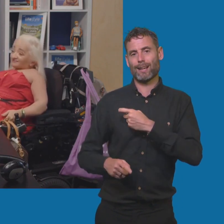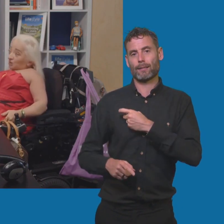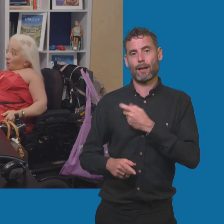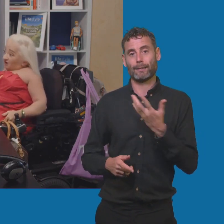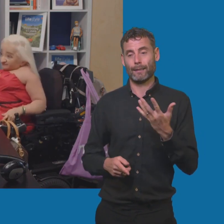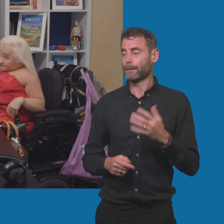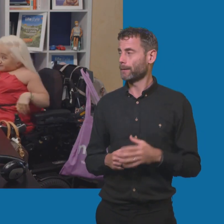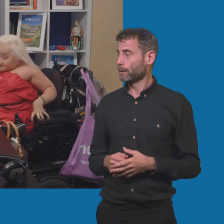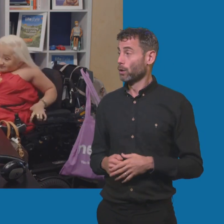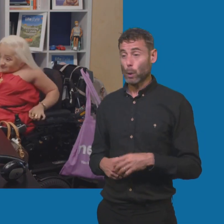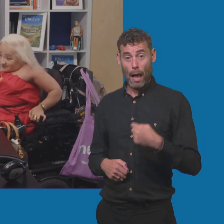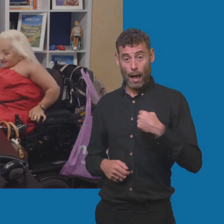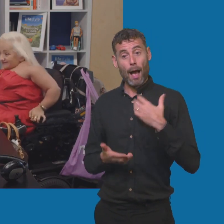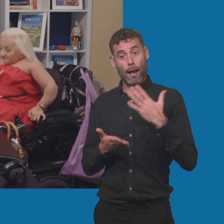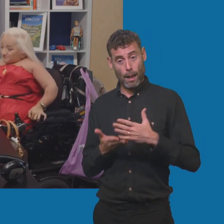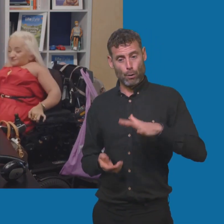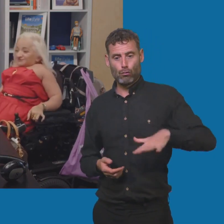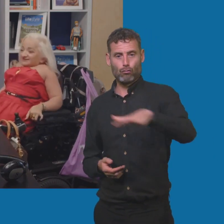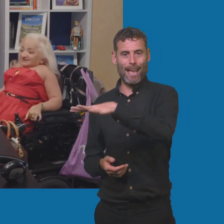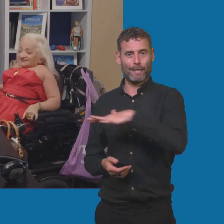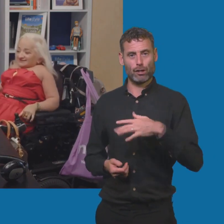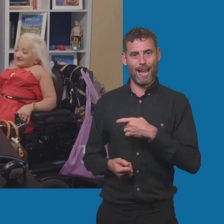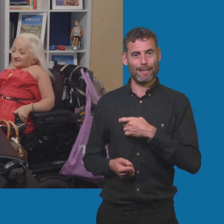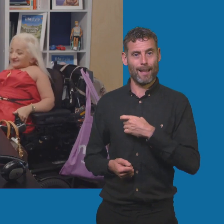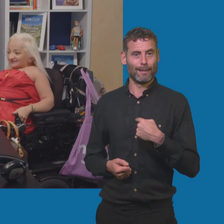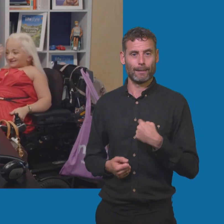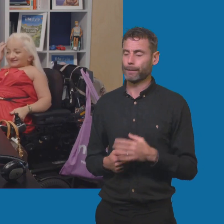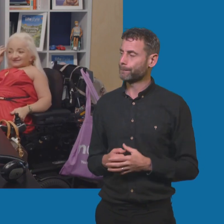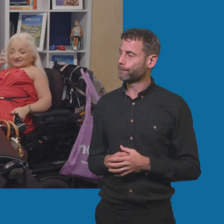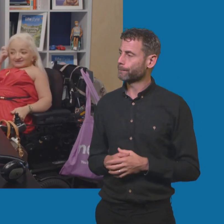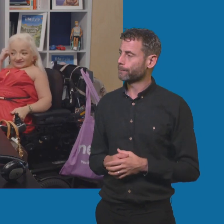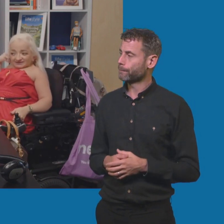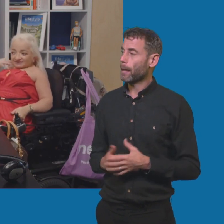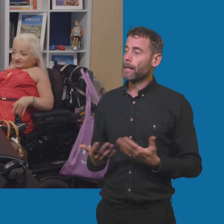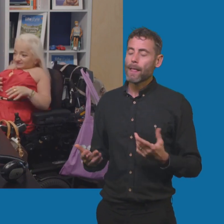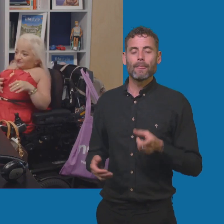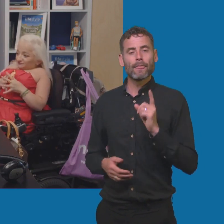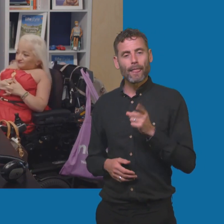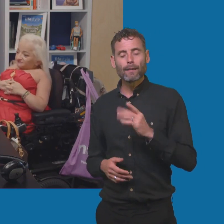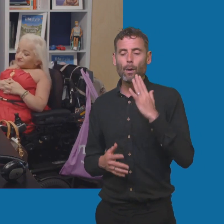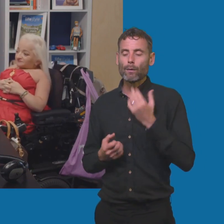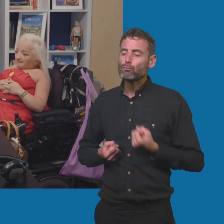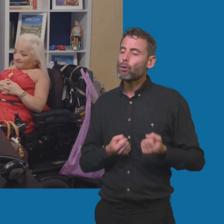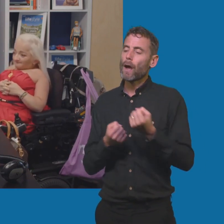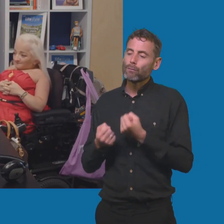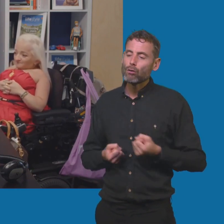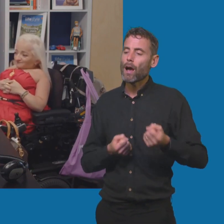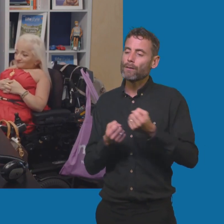a lot. So people do panic. But yeah, it's something you get used to once you've been driving them for a while. You know what your car can do.